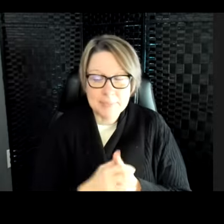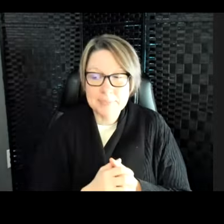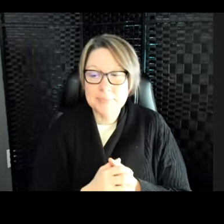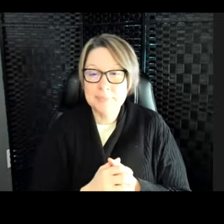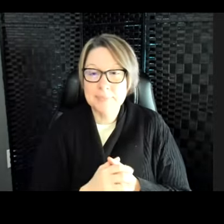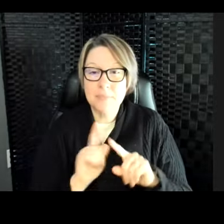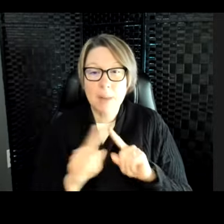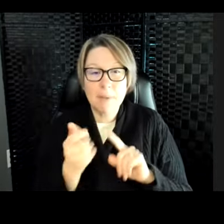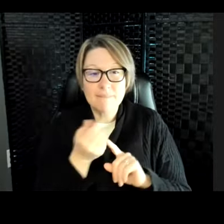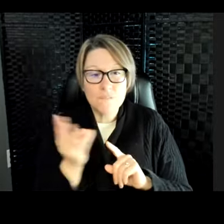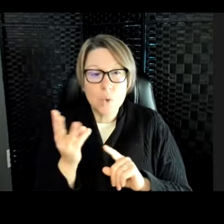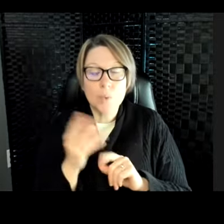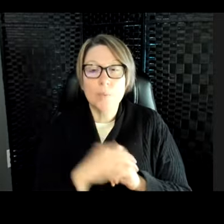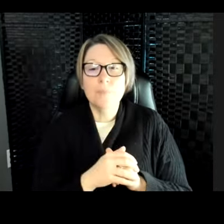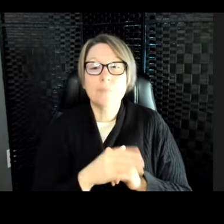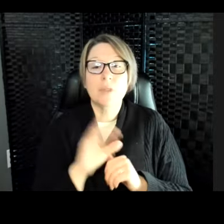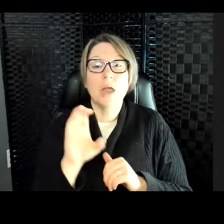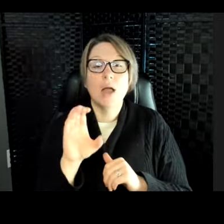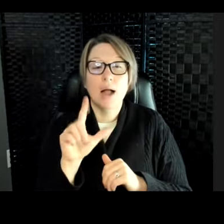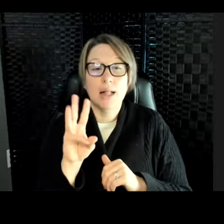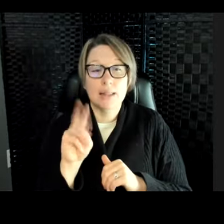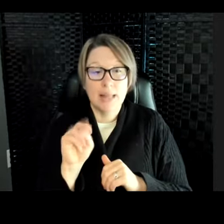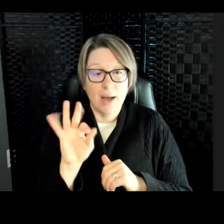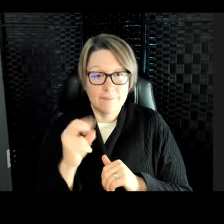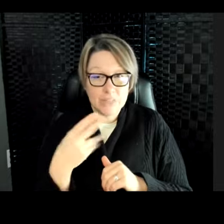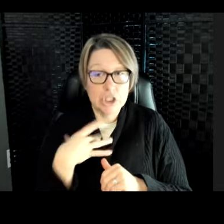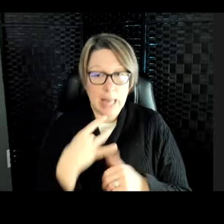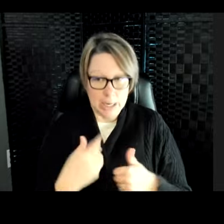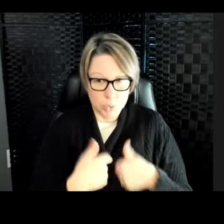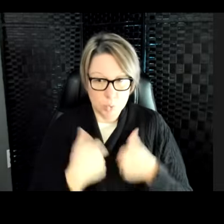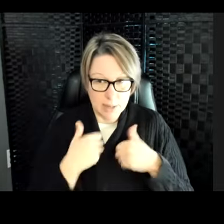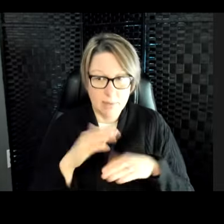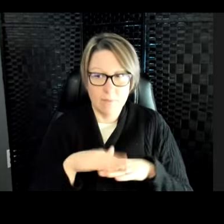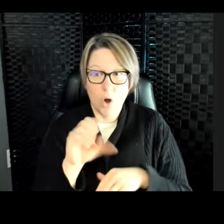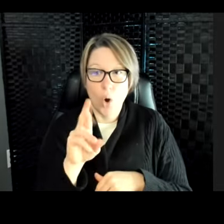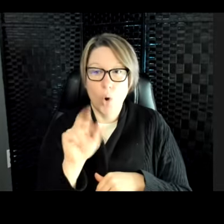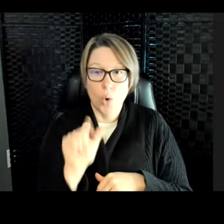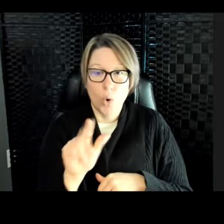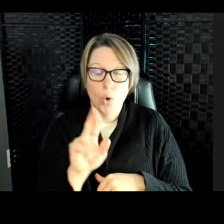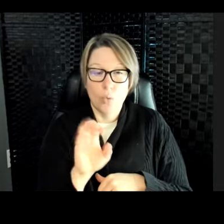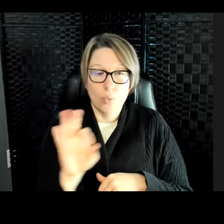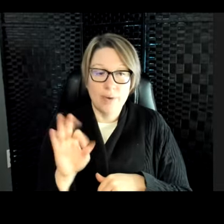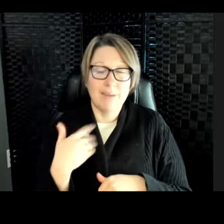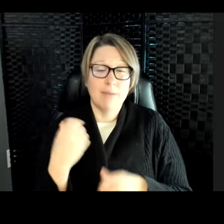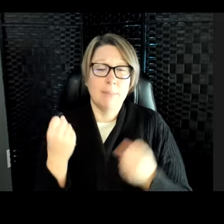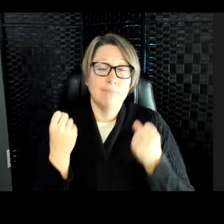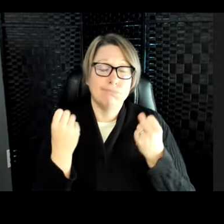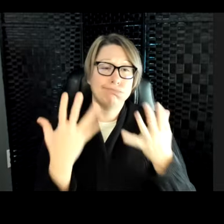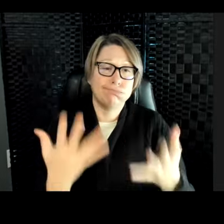live in here. But yes, clownfish like to live on coral reefs. Oh, there are many, many different types of coral. I do not know the exact number,